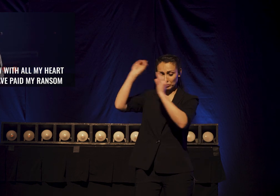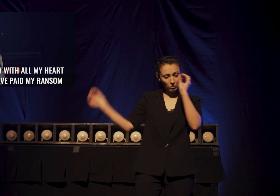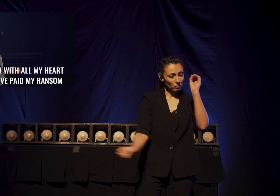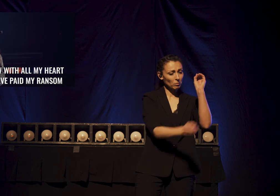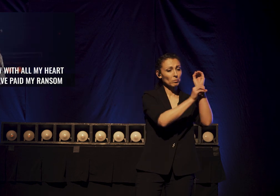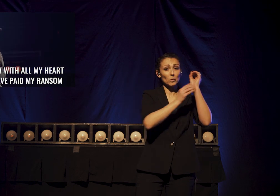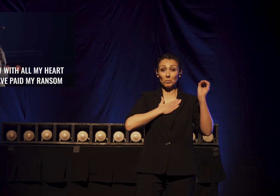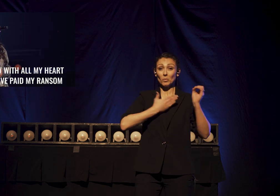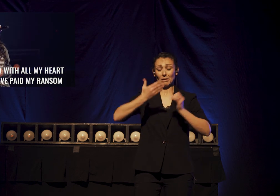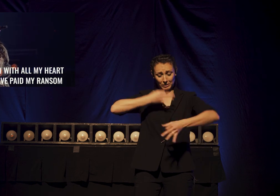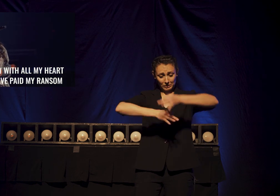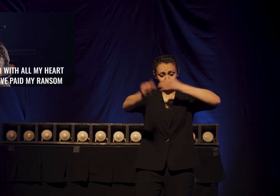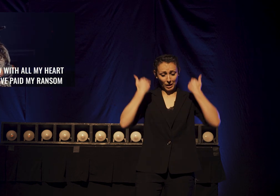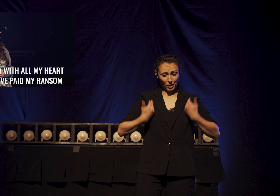my ransom.